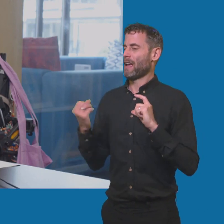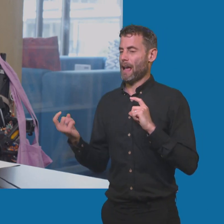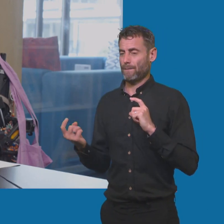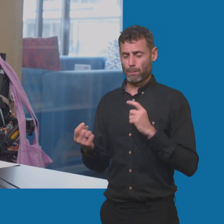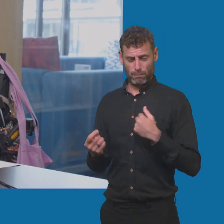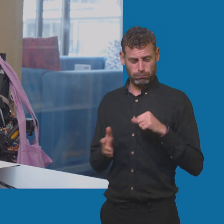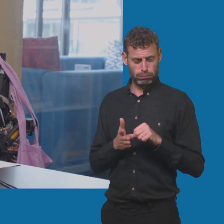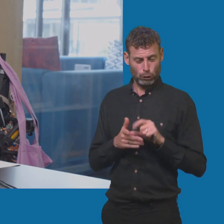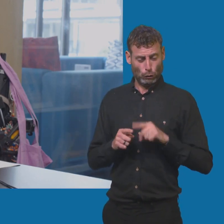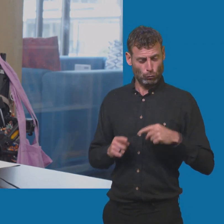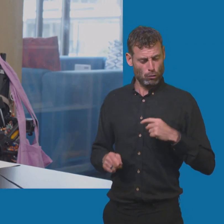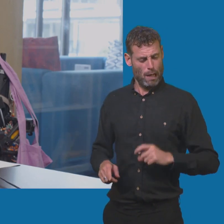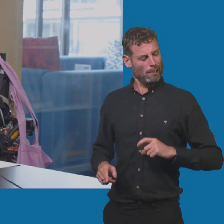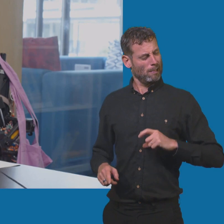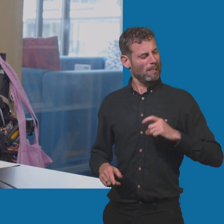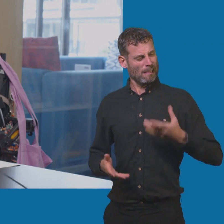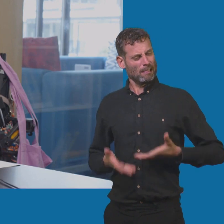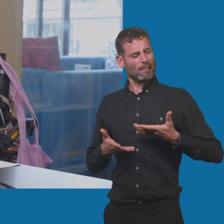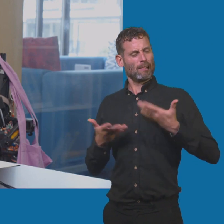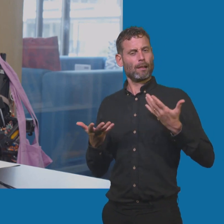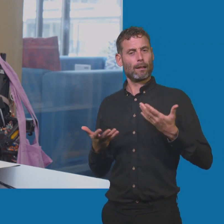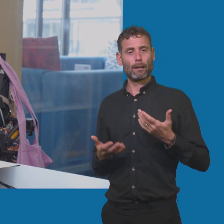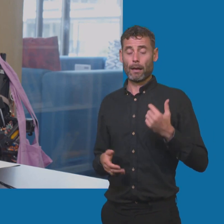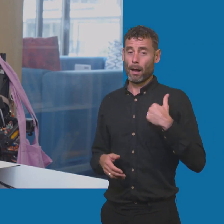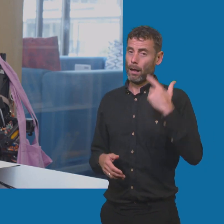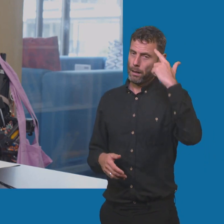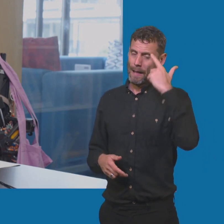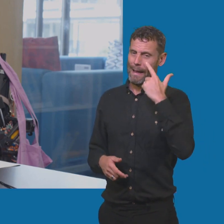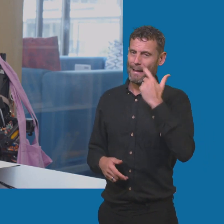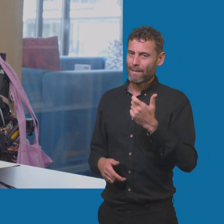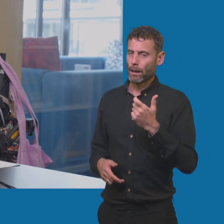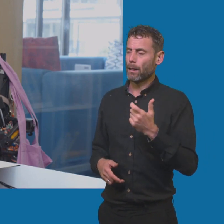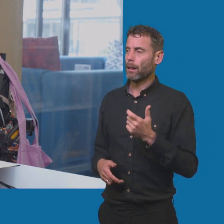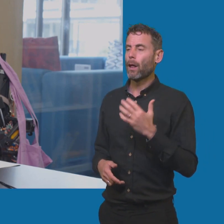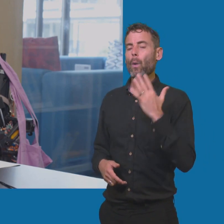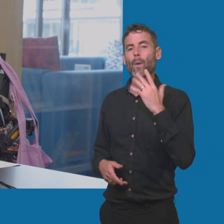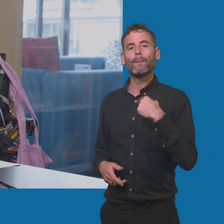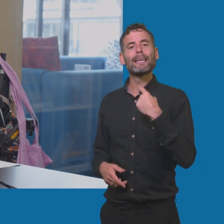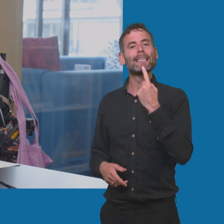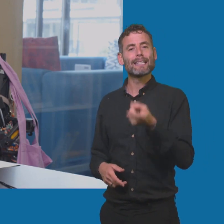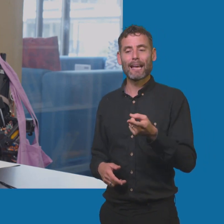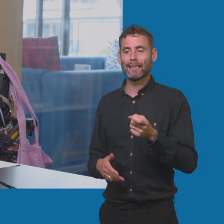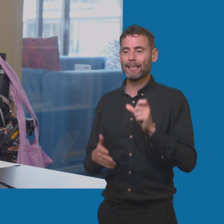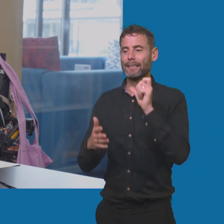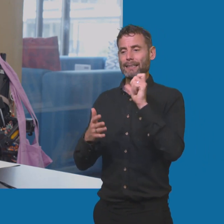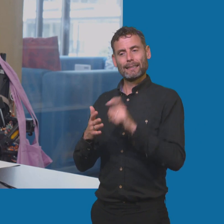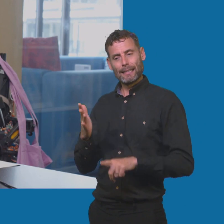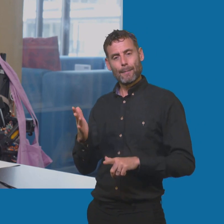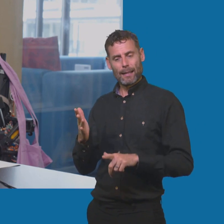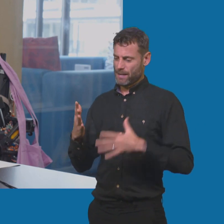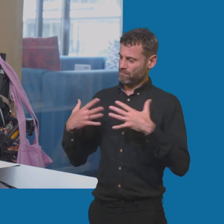think, you know, there is sometimes and I'm very mindful of it every time I put anything out there that disability looks and feels so different for everyone whether that